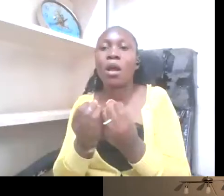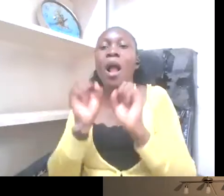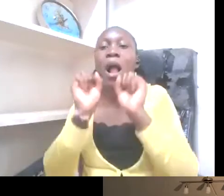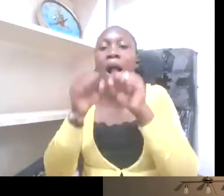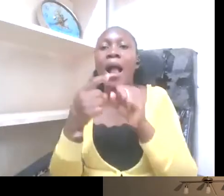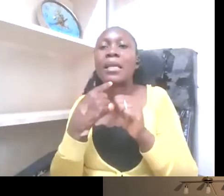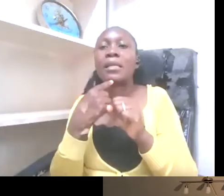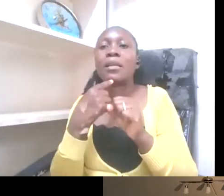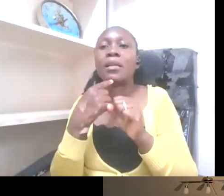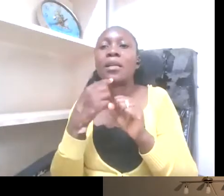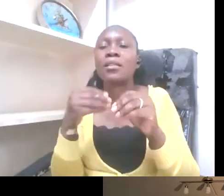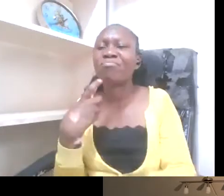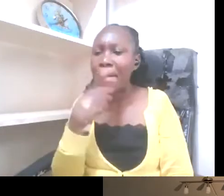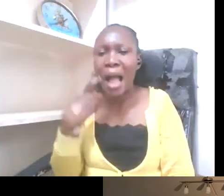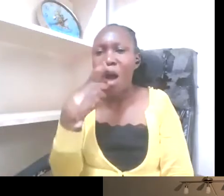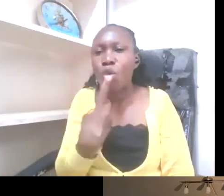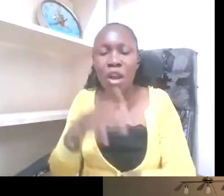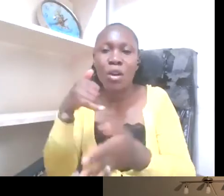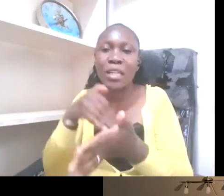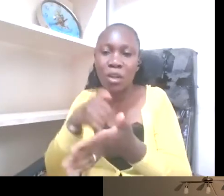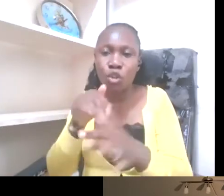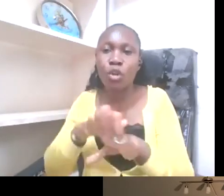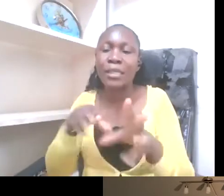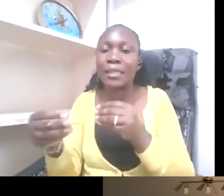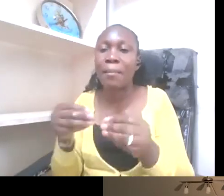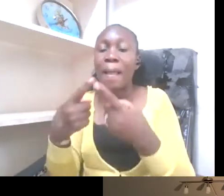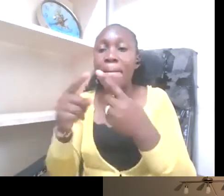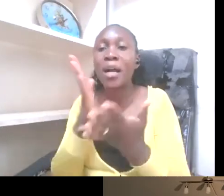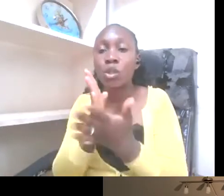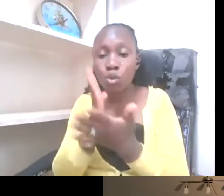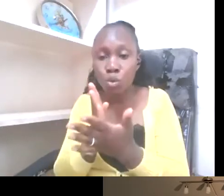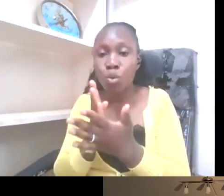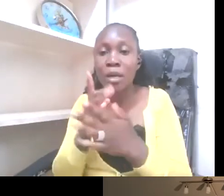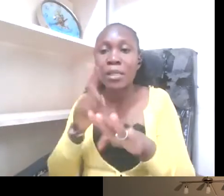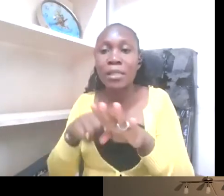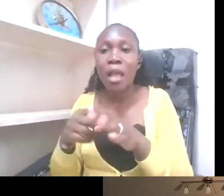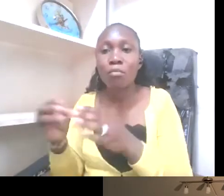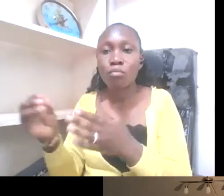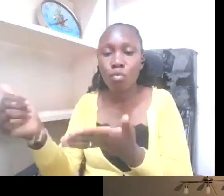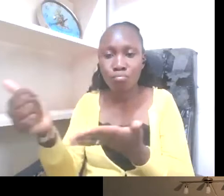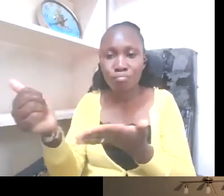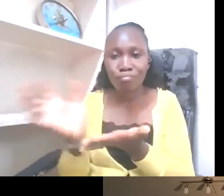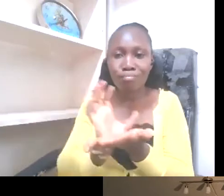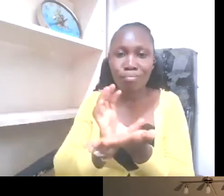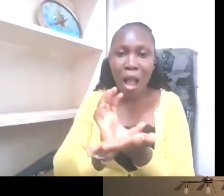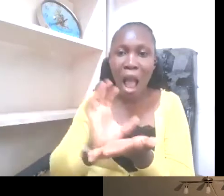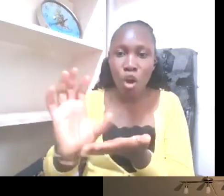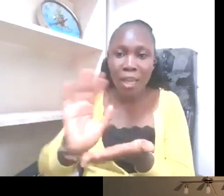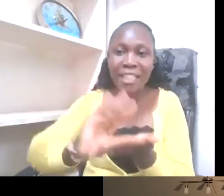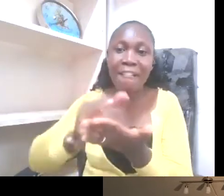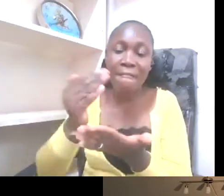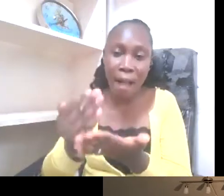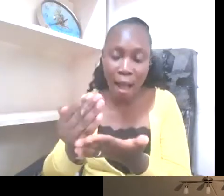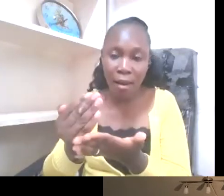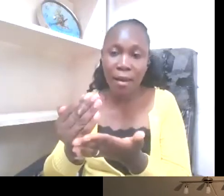But when it actually comes to allocating funding, and really centering